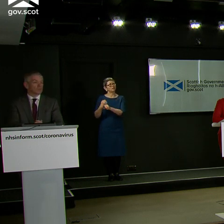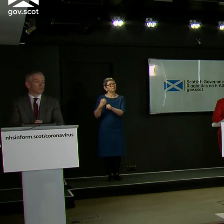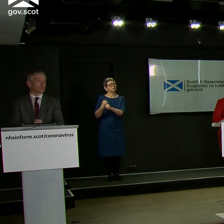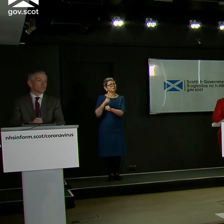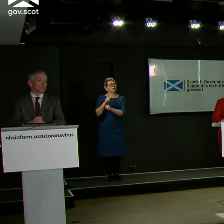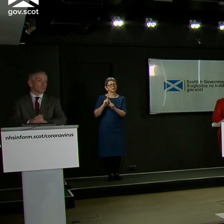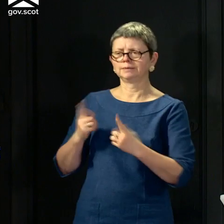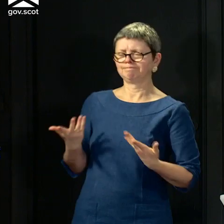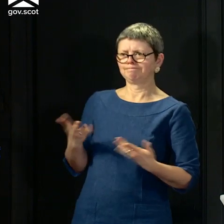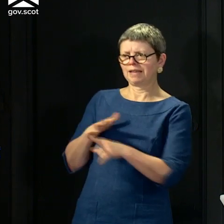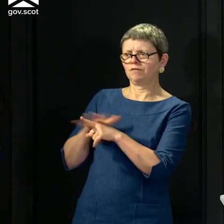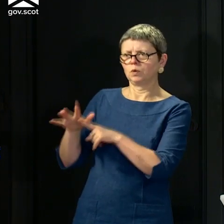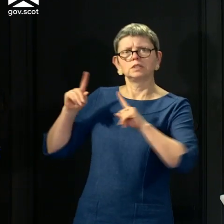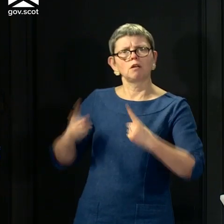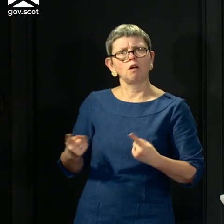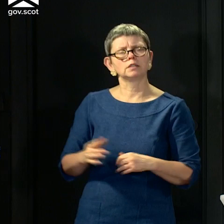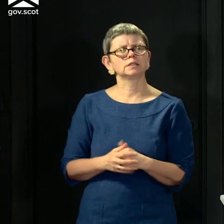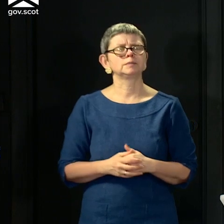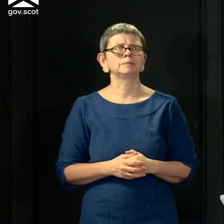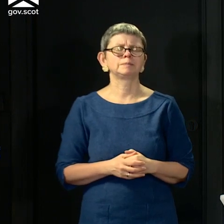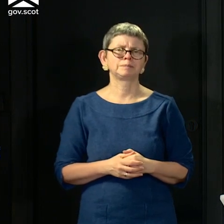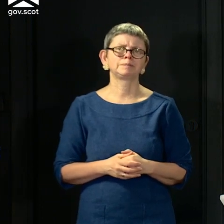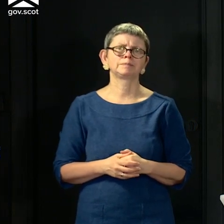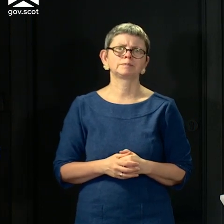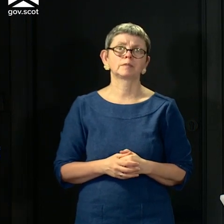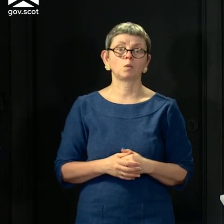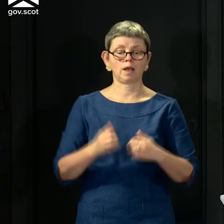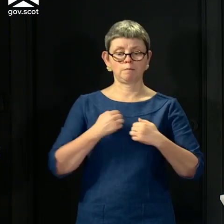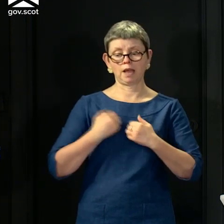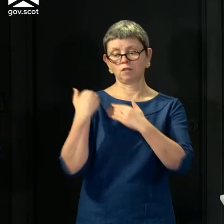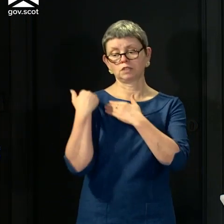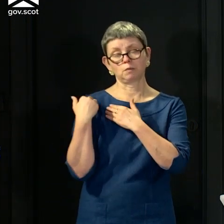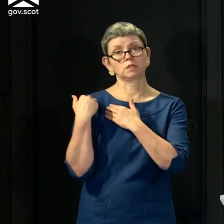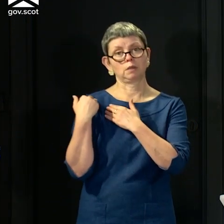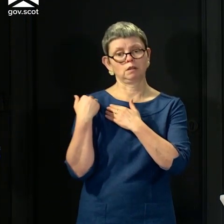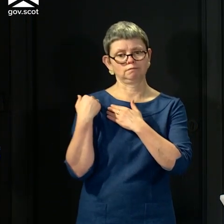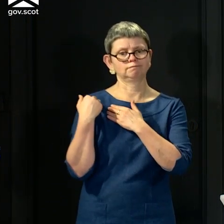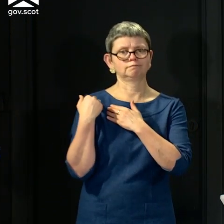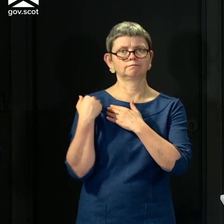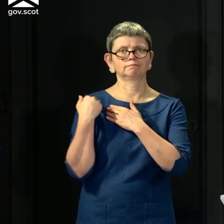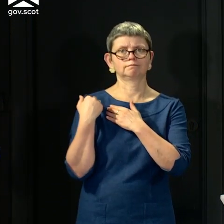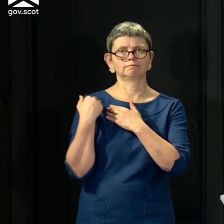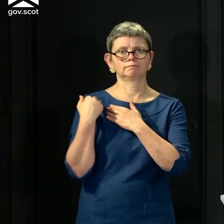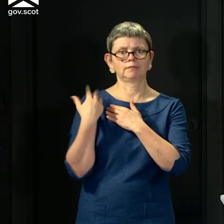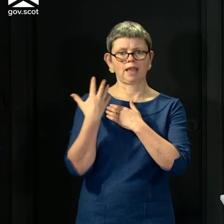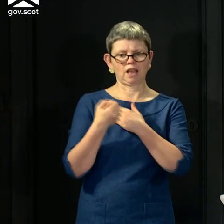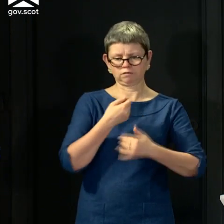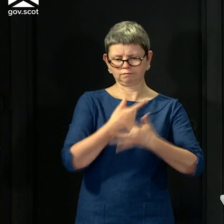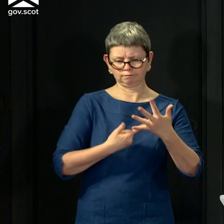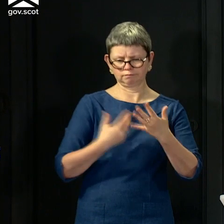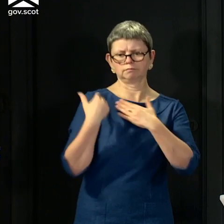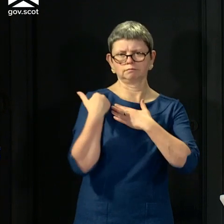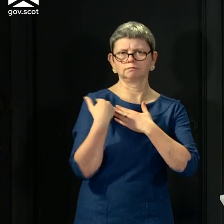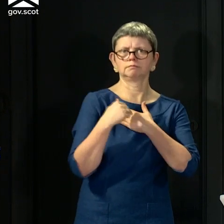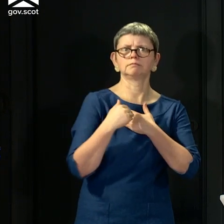about it? Thank you. I'm trying to take, within my sphere of responsibility and the areas I'm accountable to the people of Scotland, I am